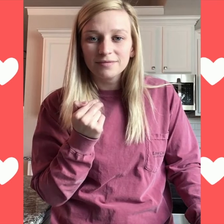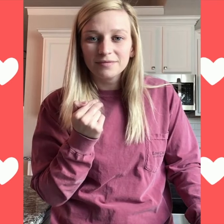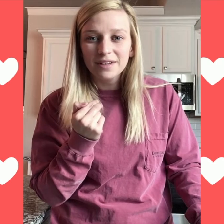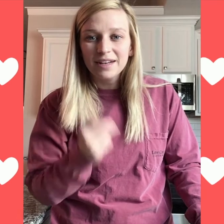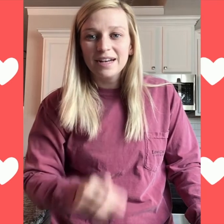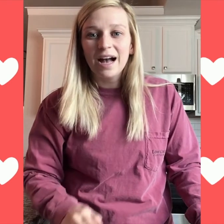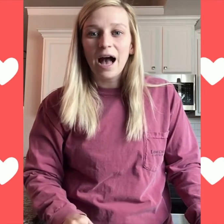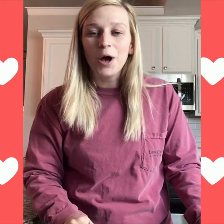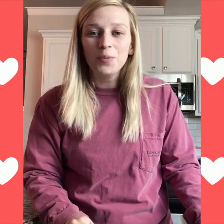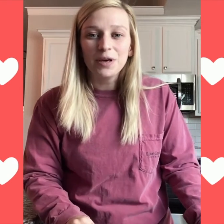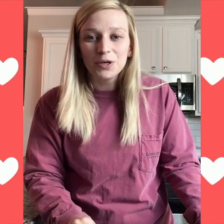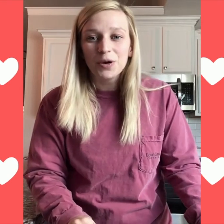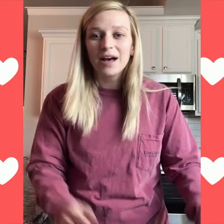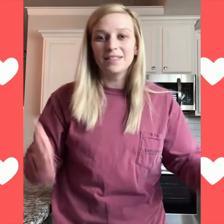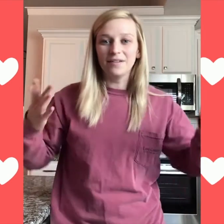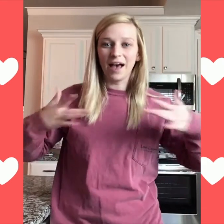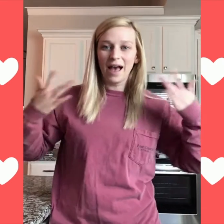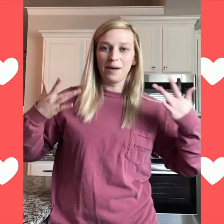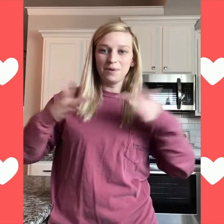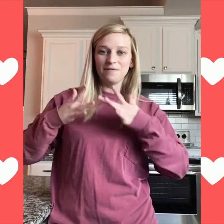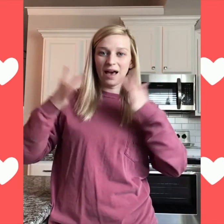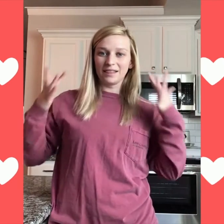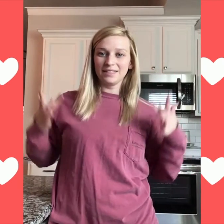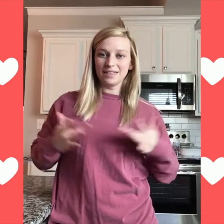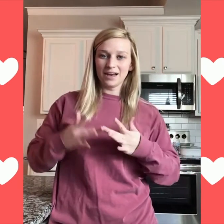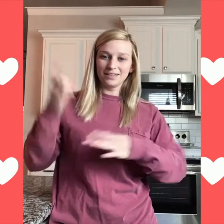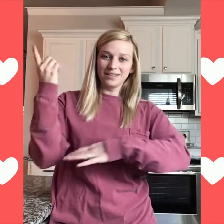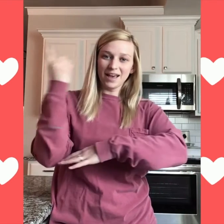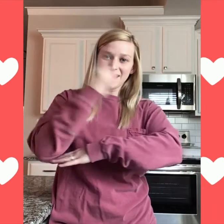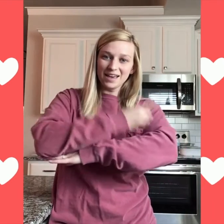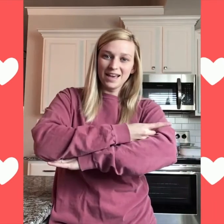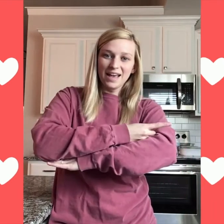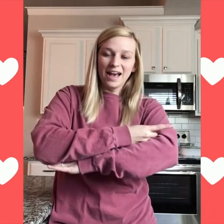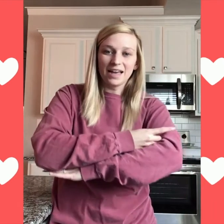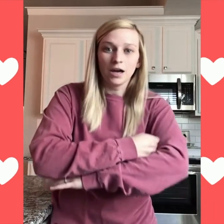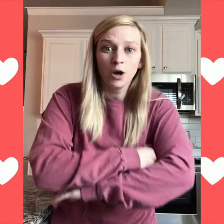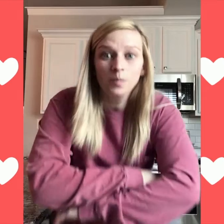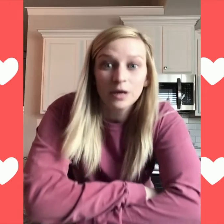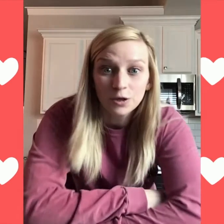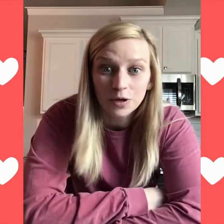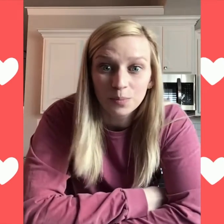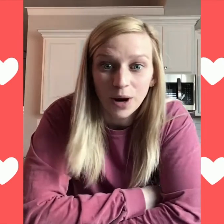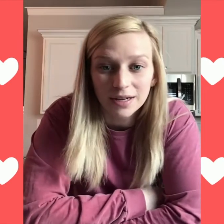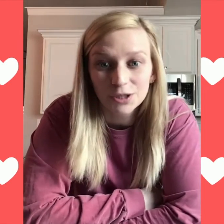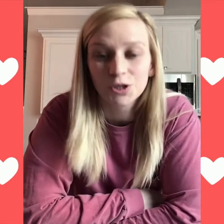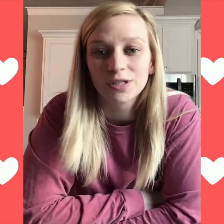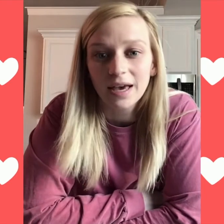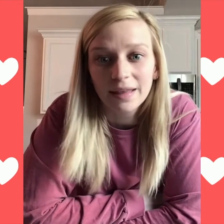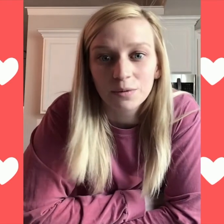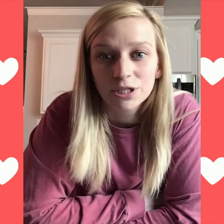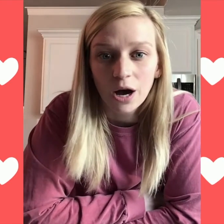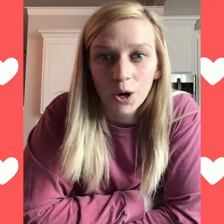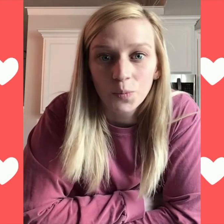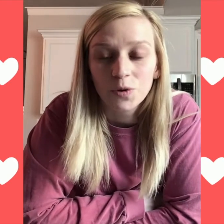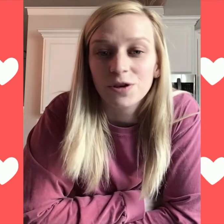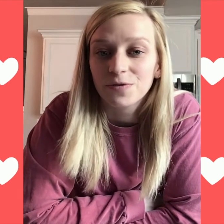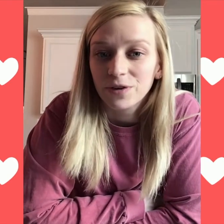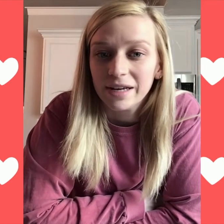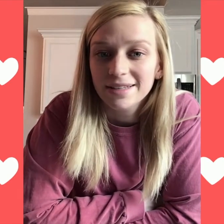I hope that you guys have a happy Valentine's Day and I hope that you can practice your sign language at home with your friends